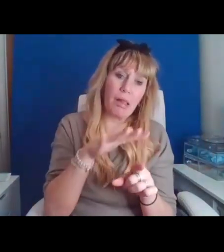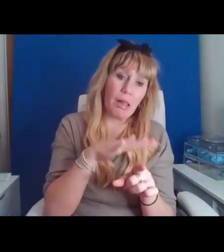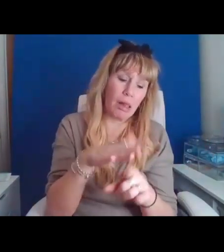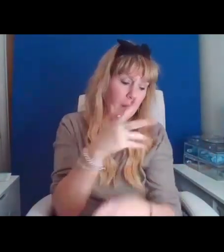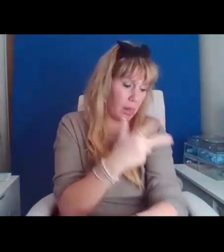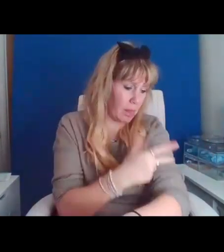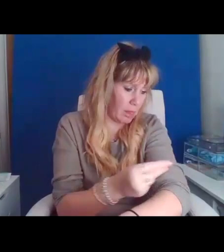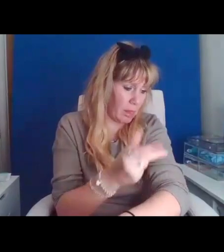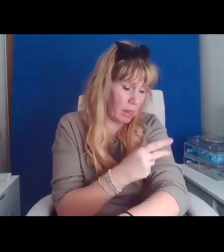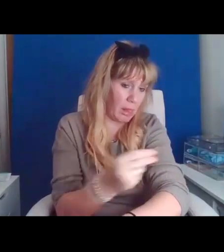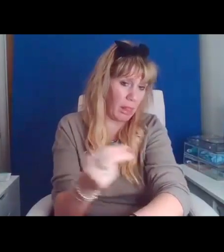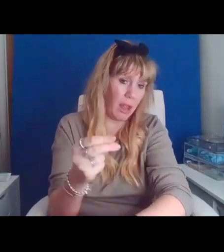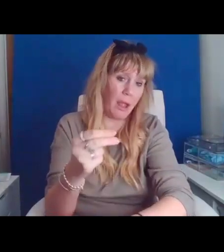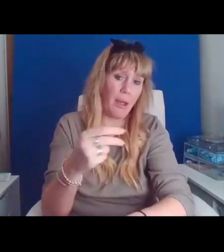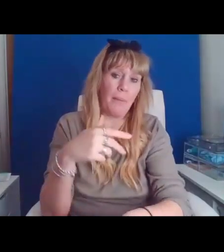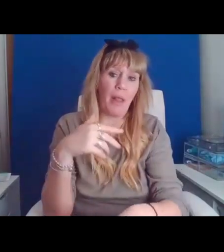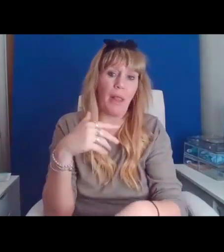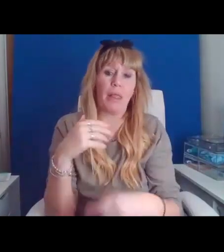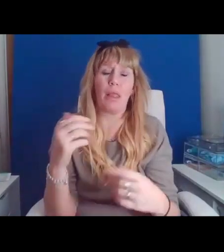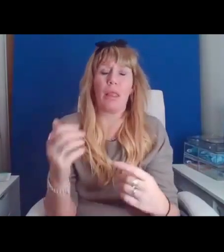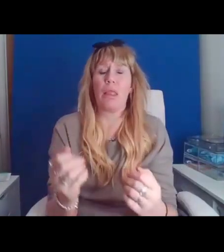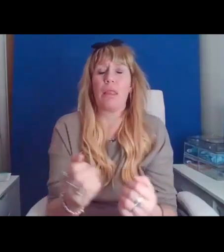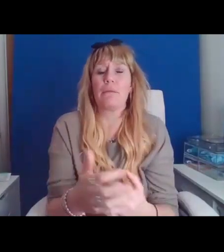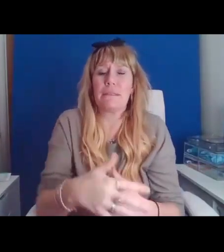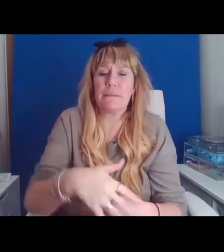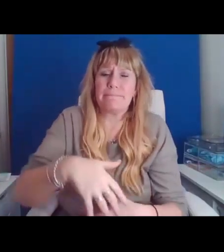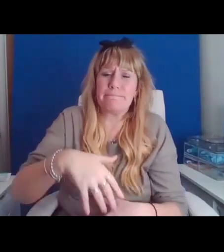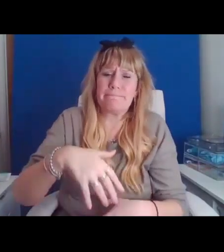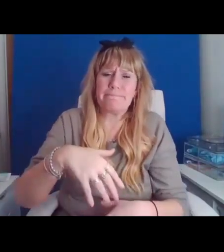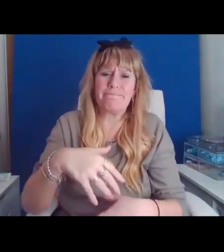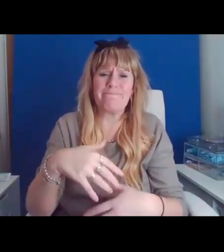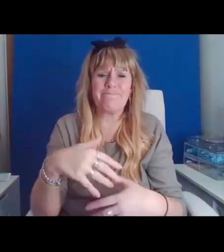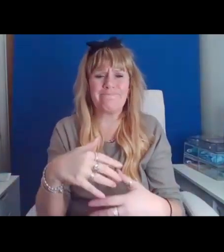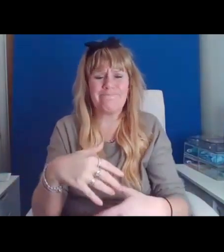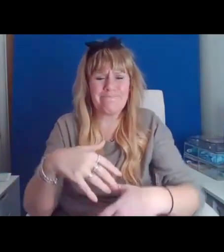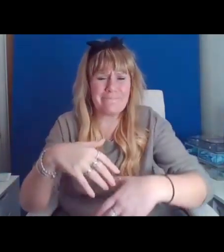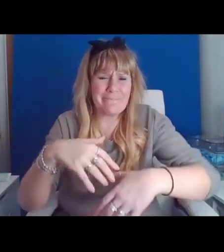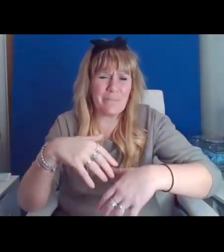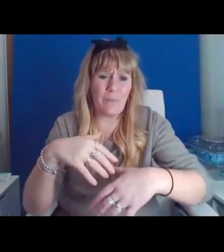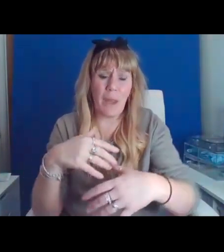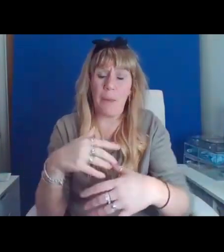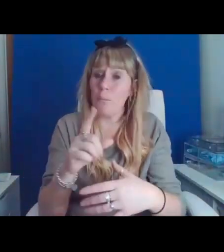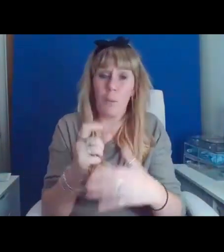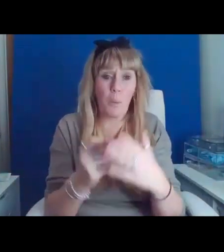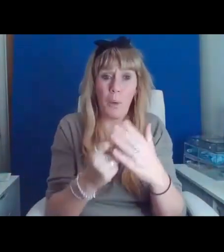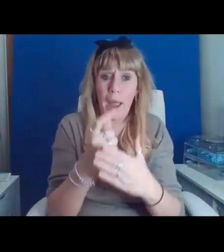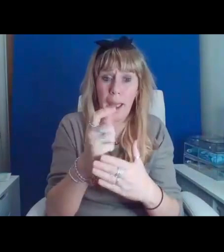to lift my arms. But what happened to it after?